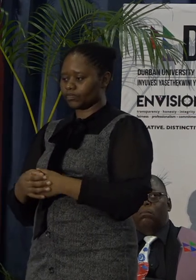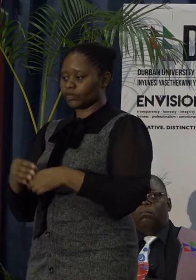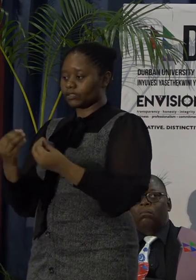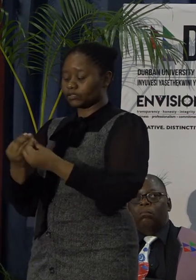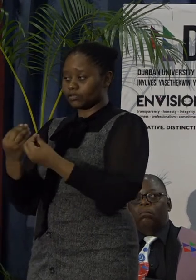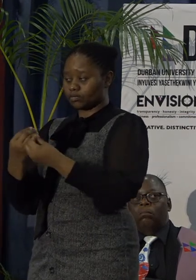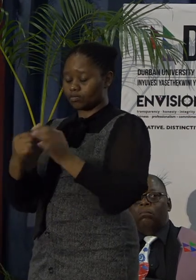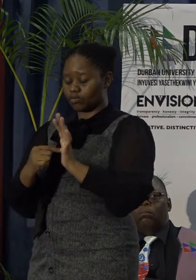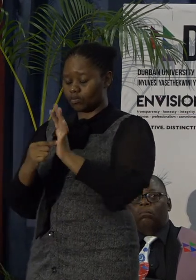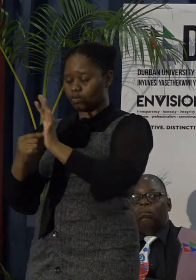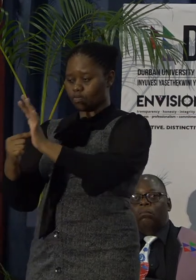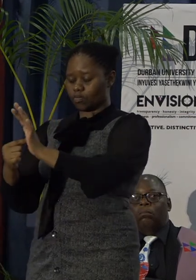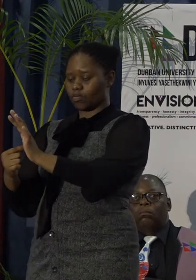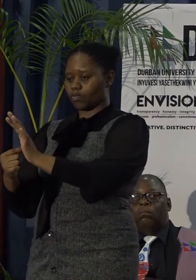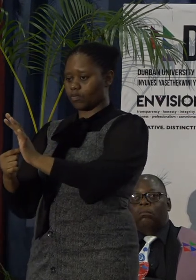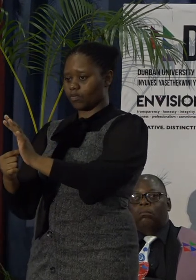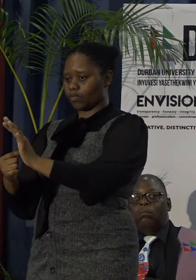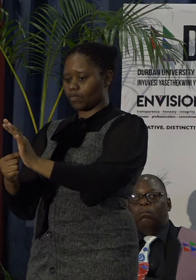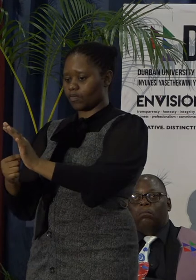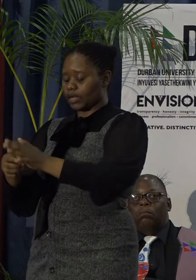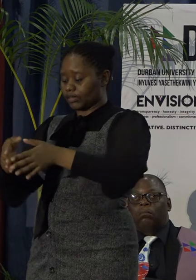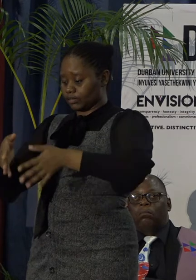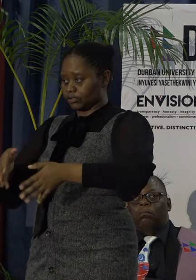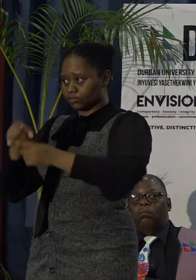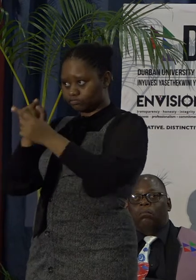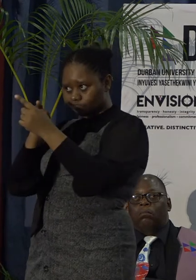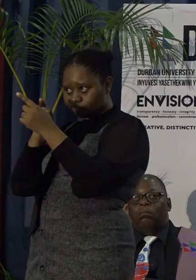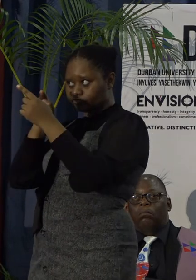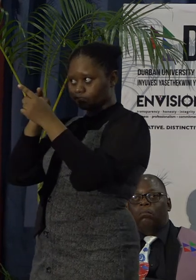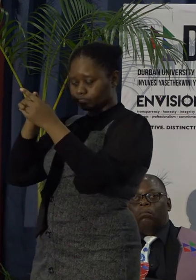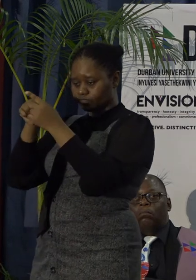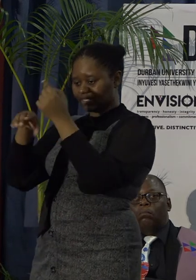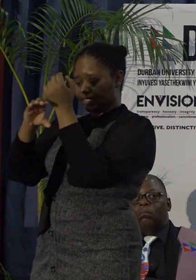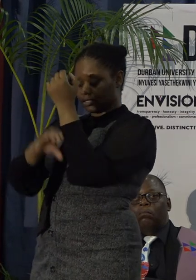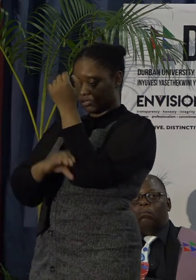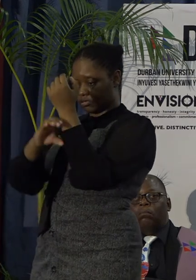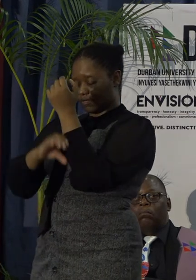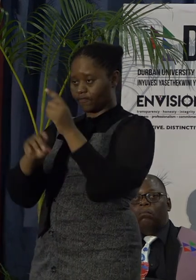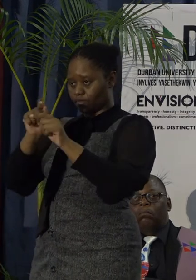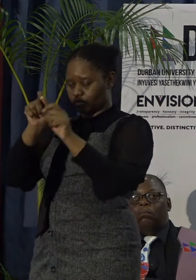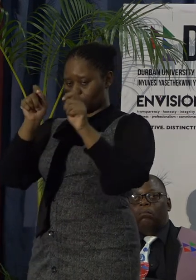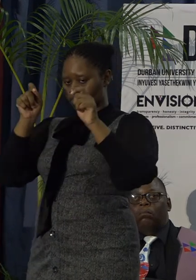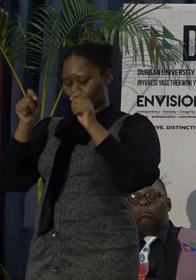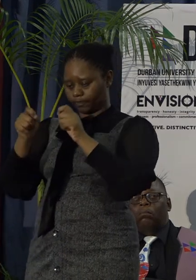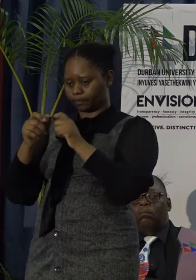disposal for this purpose of curriculum transformation.